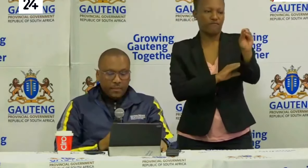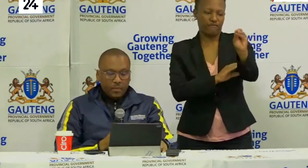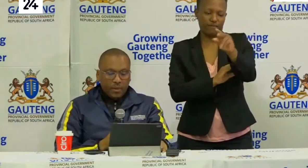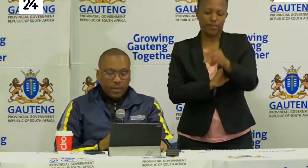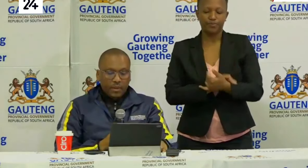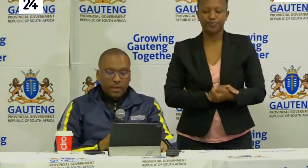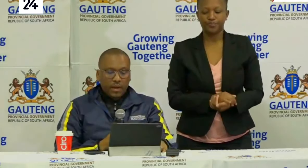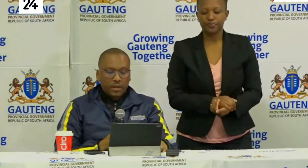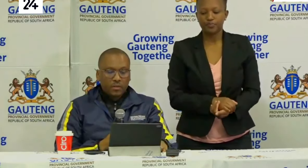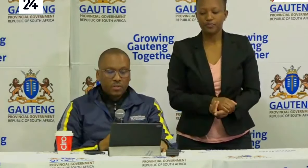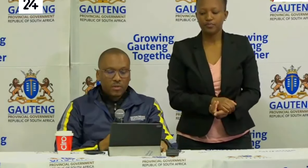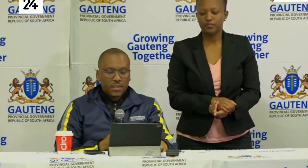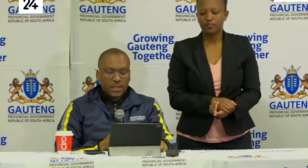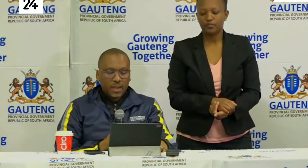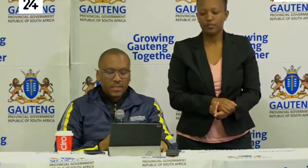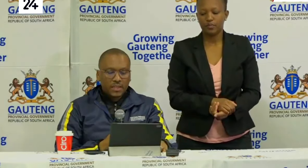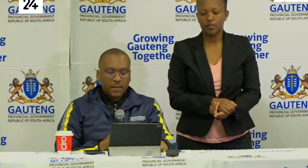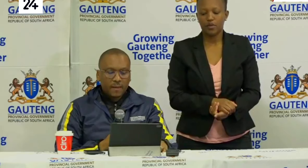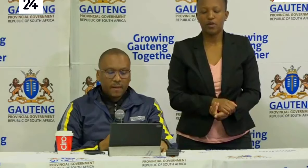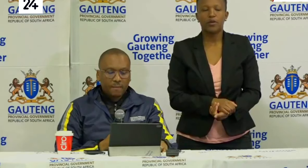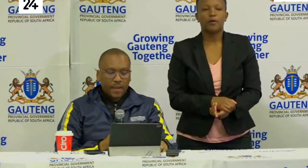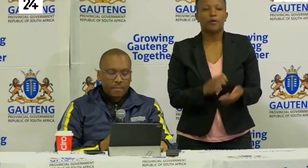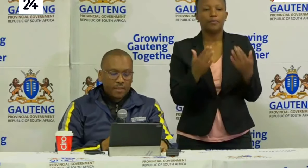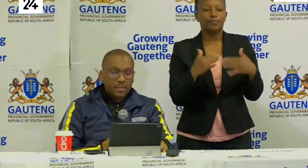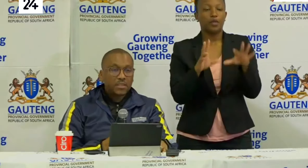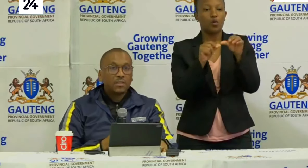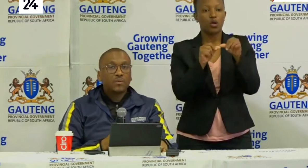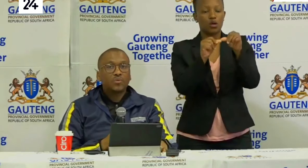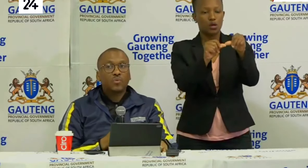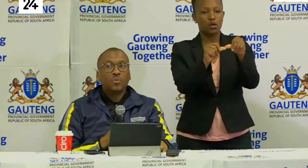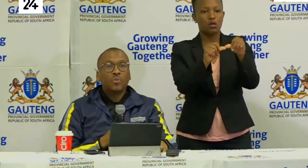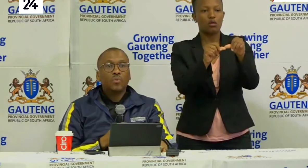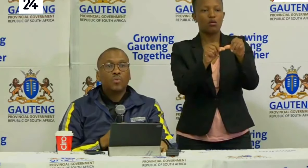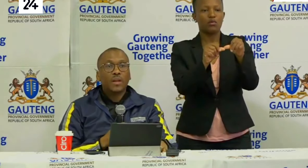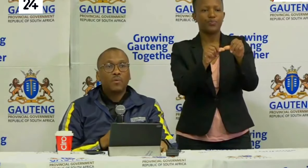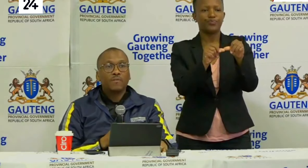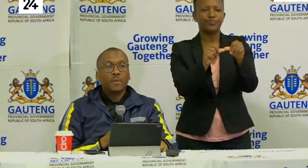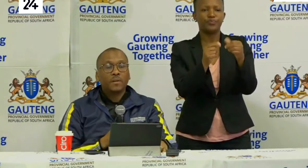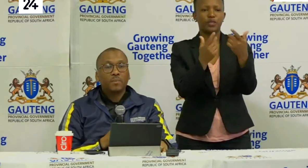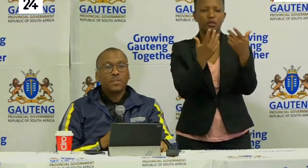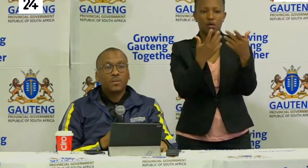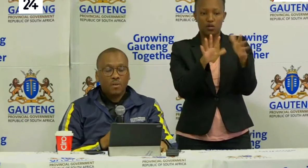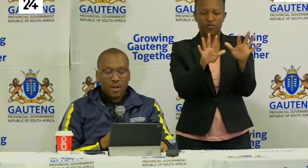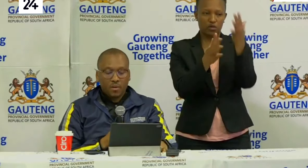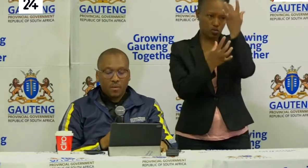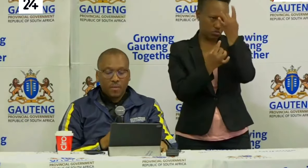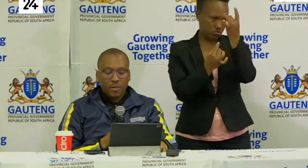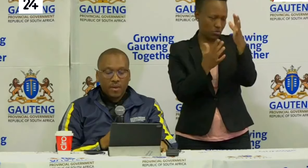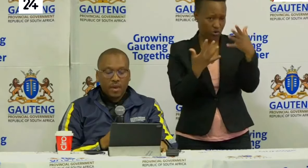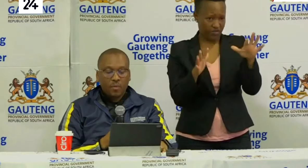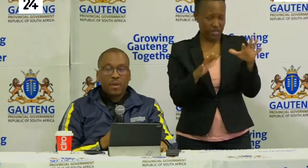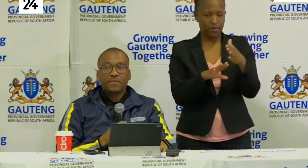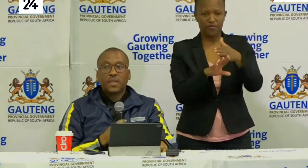we are continuously creating the capacity to like we have been reporting all along